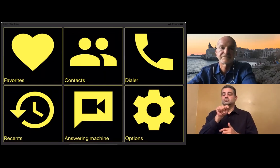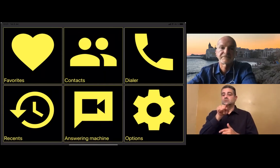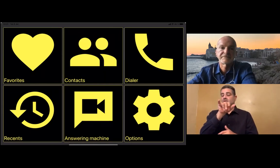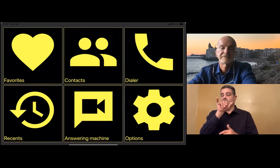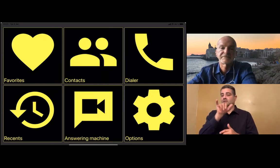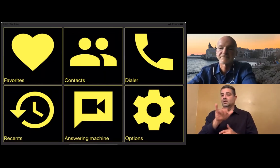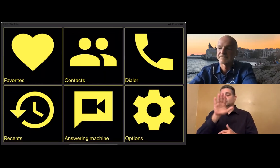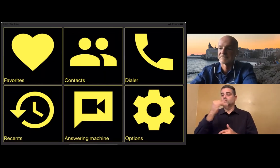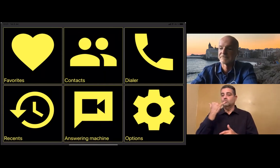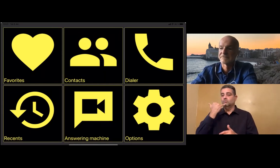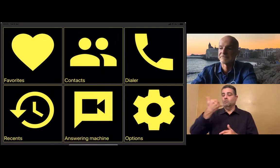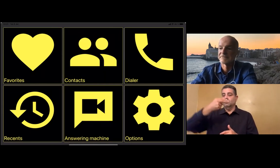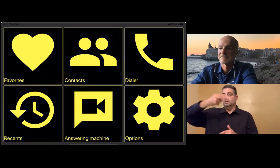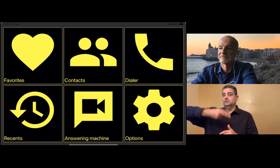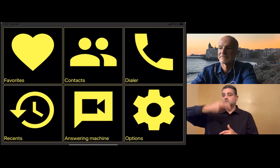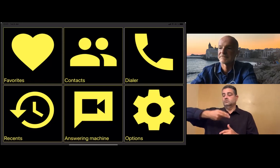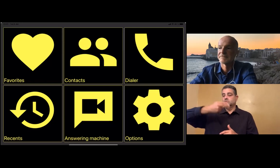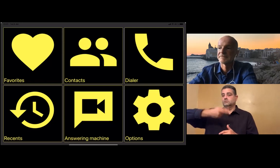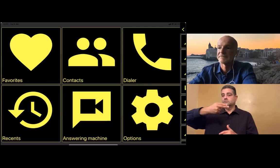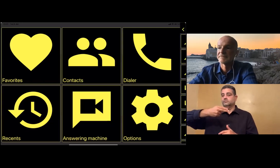Then we have recents.